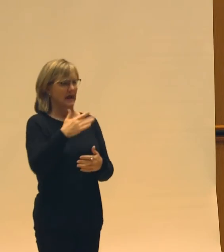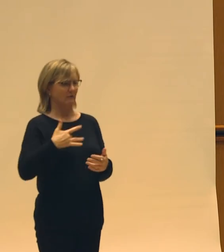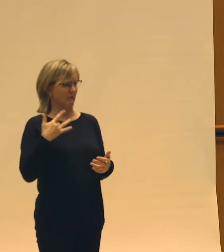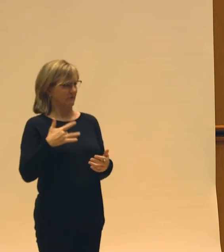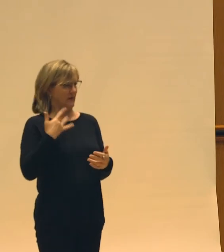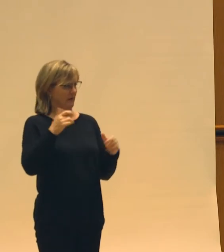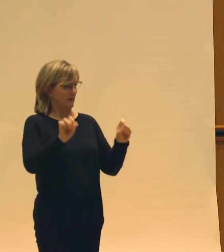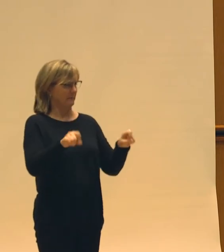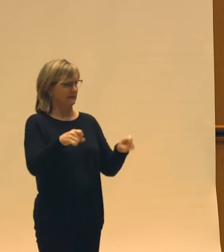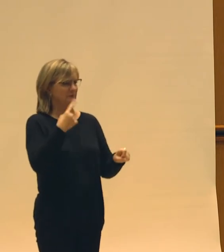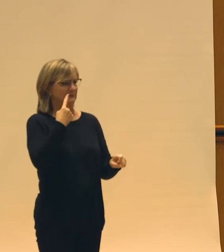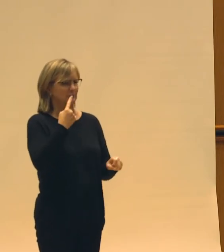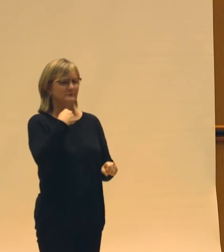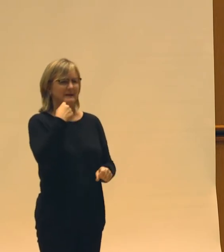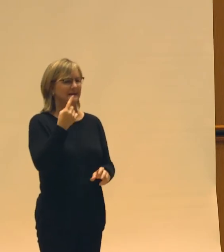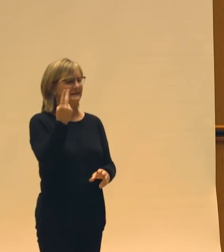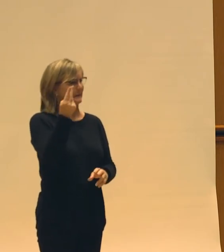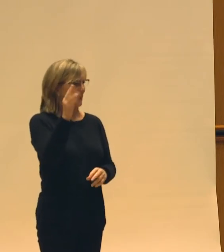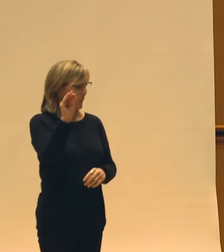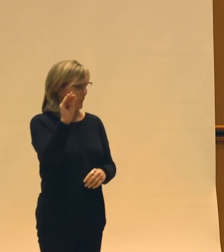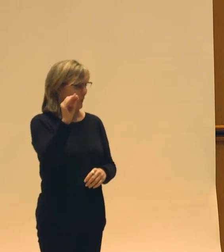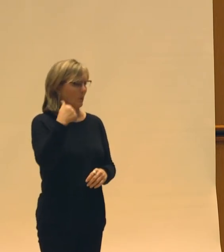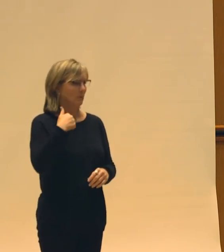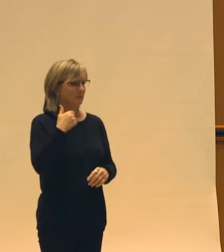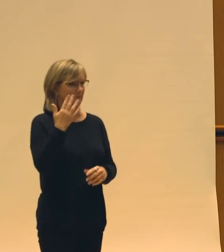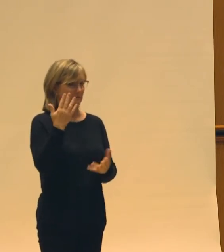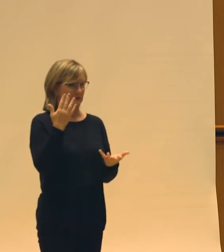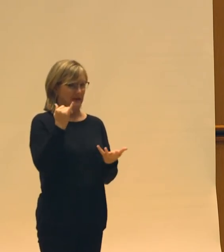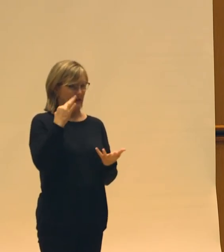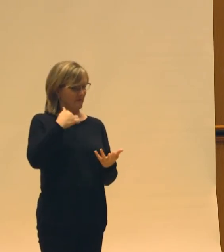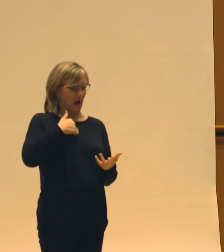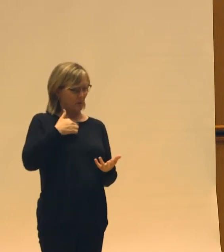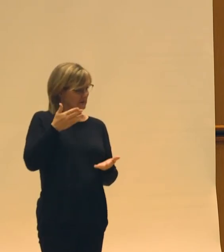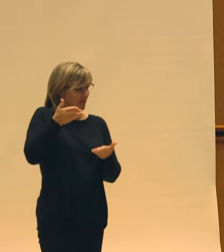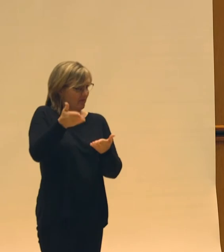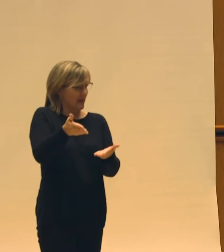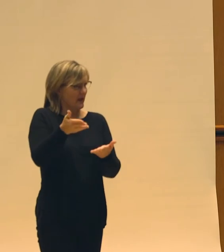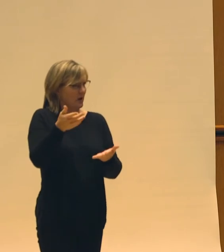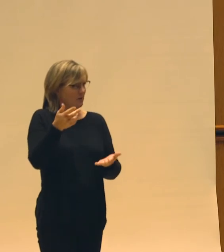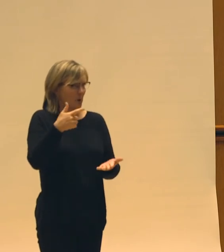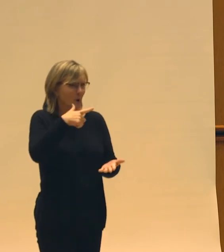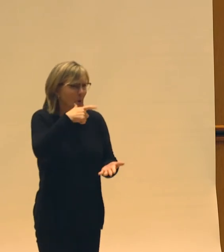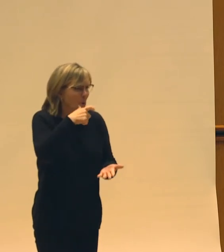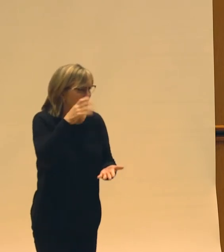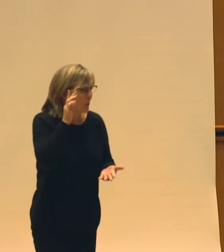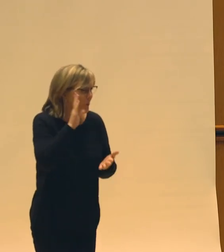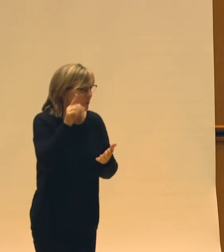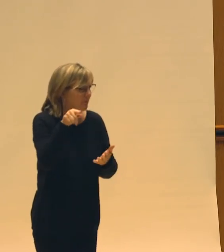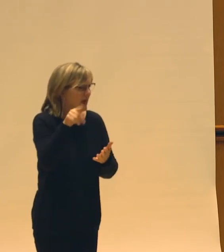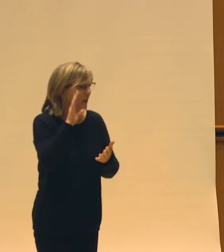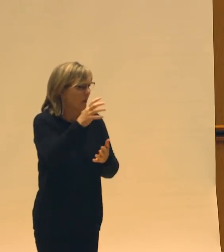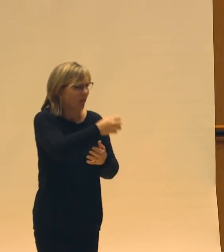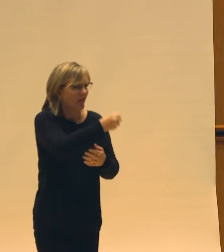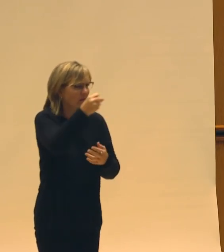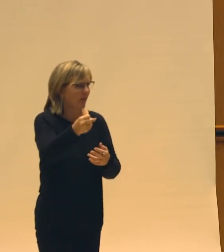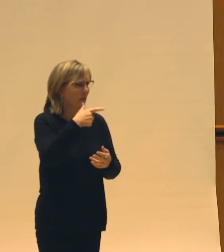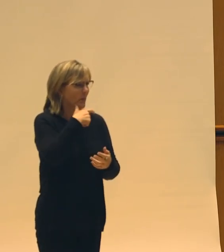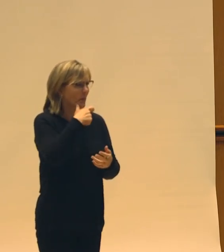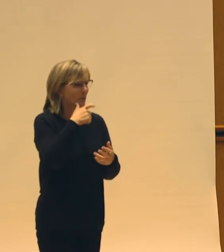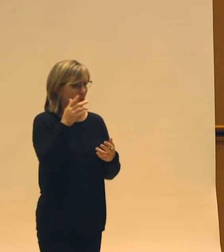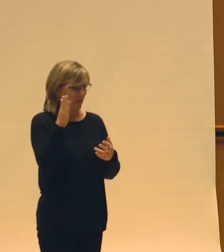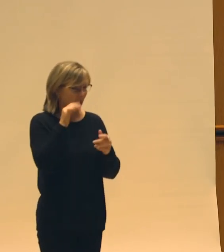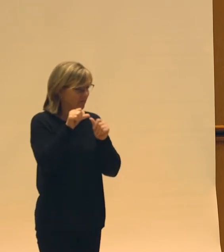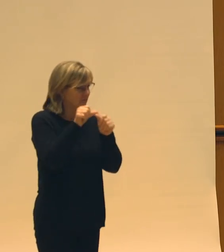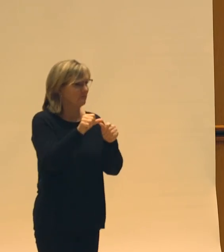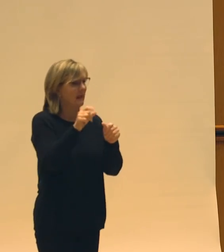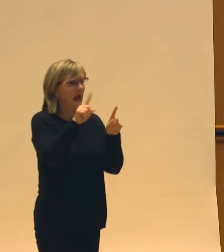the ability to say no to those invitations. Because if I wasn't there, I didn't know who they were going to get. Were they going to even bother to continue down that path